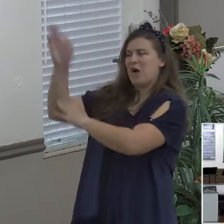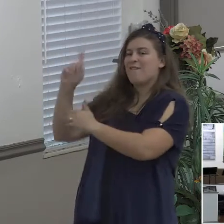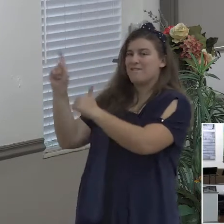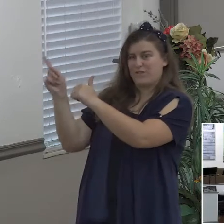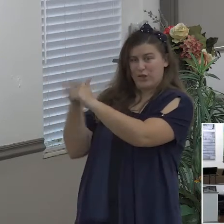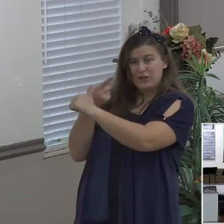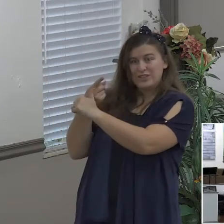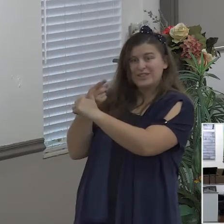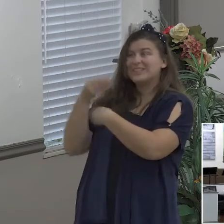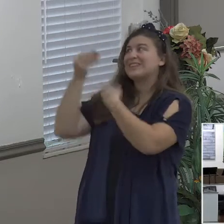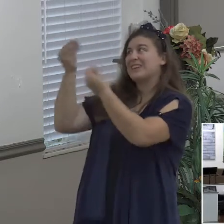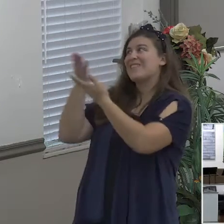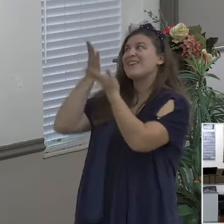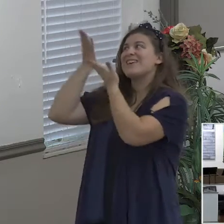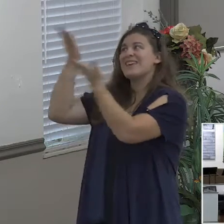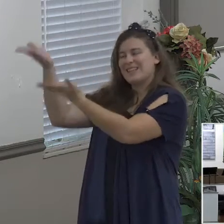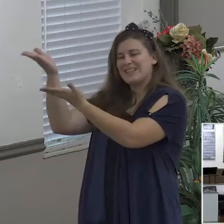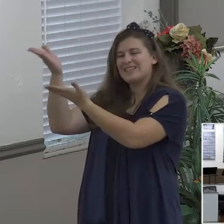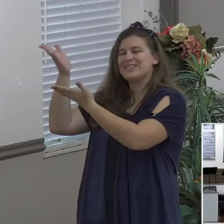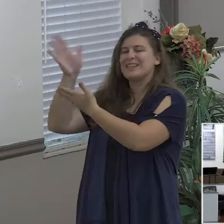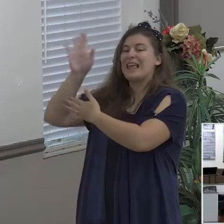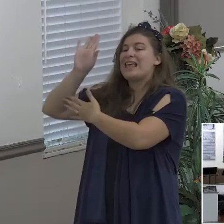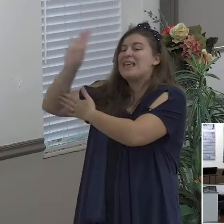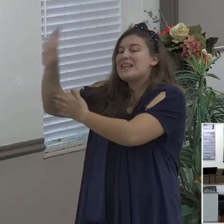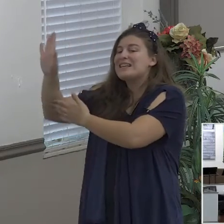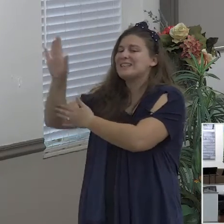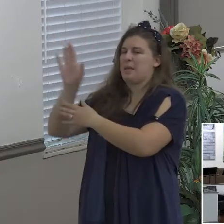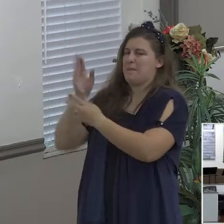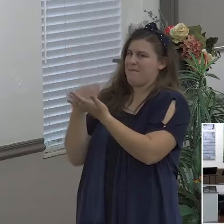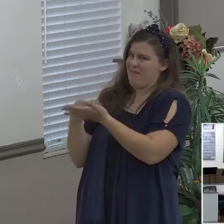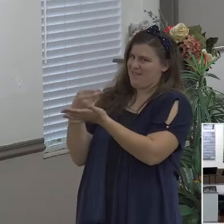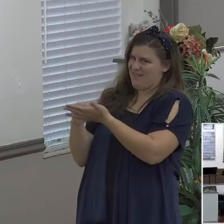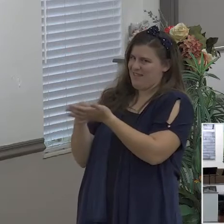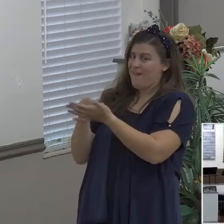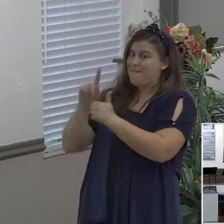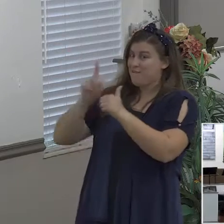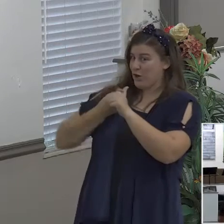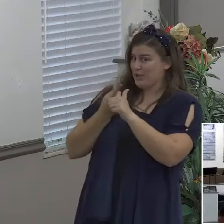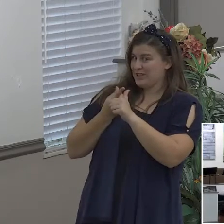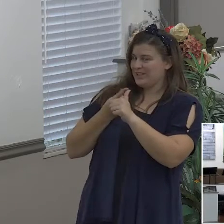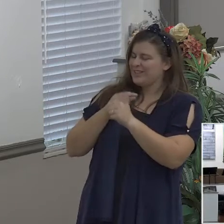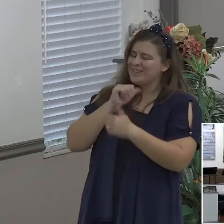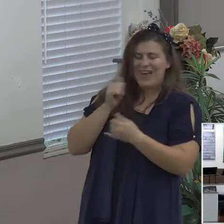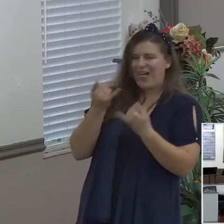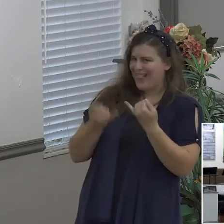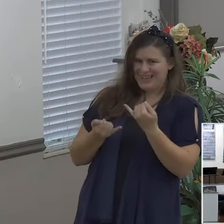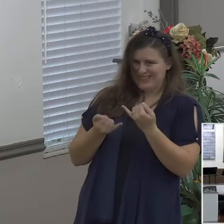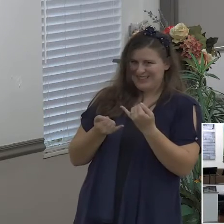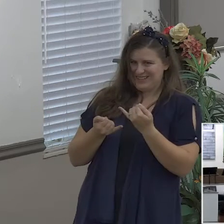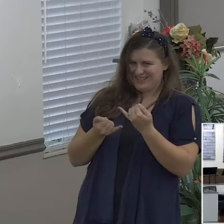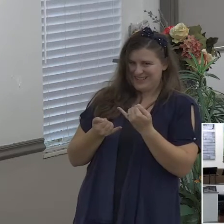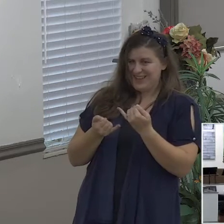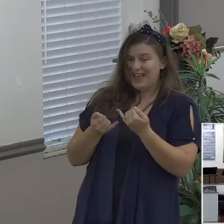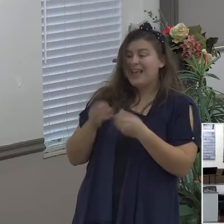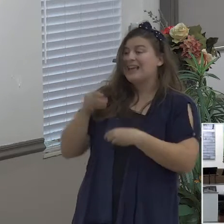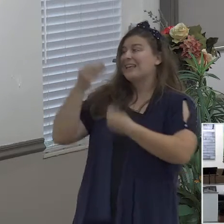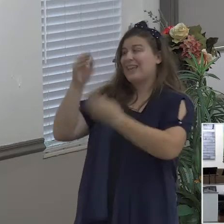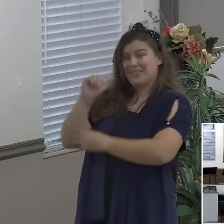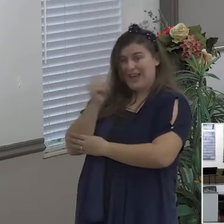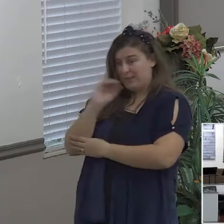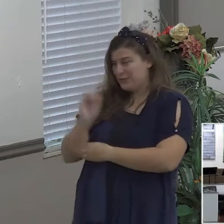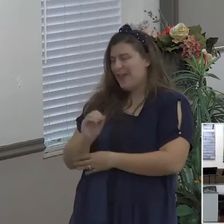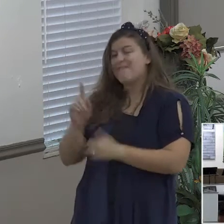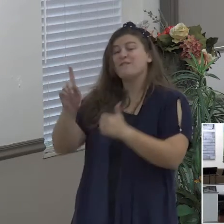make that tithe the very first thing and that tithe plus God's provision